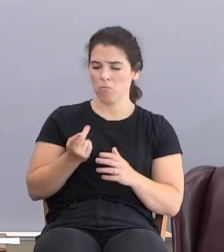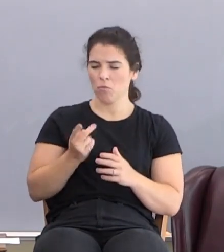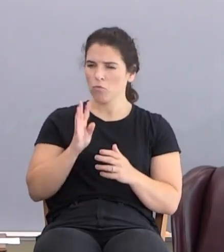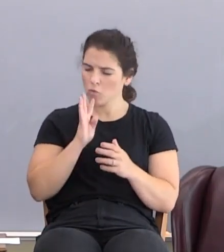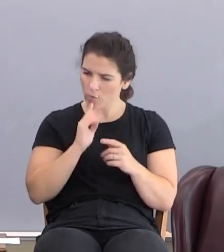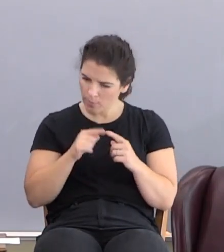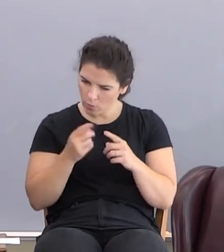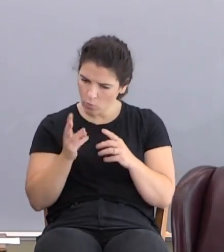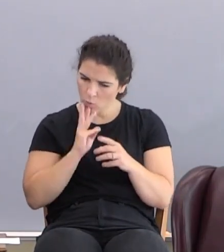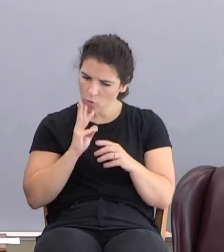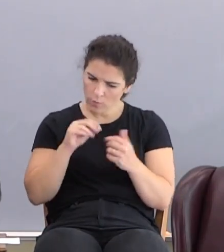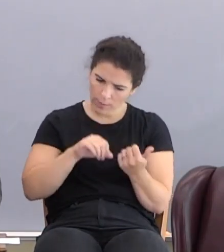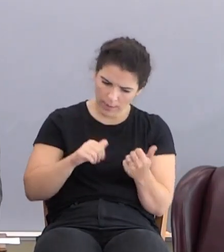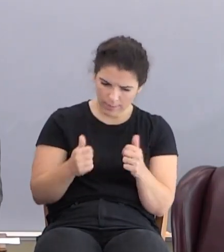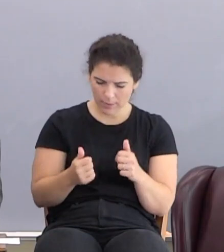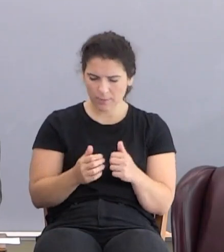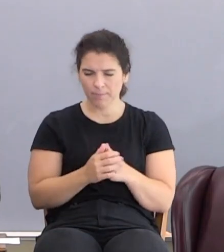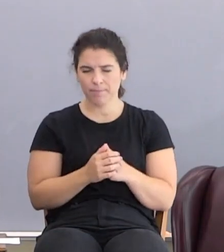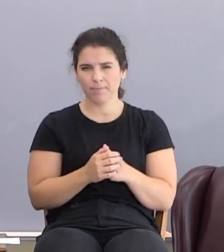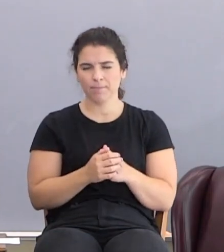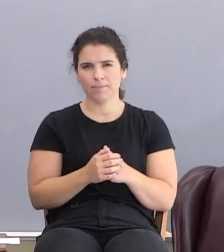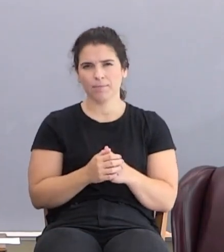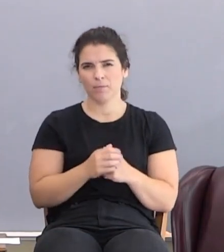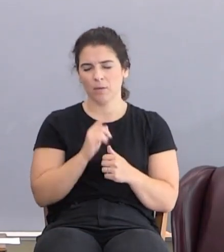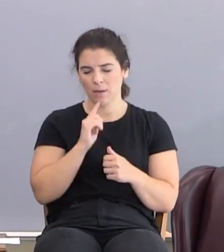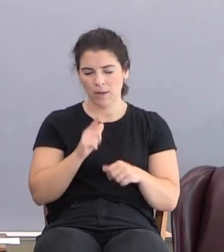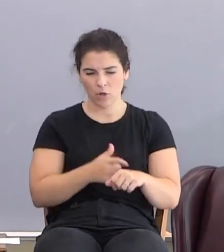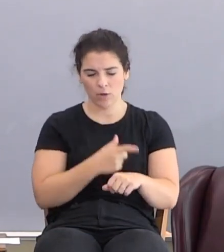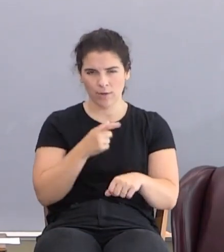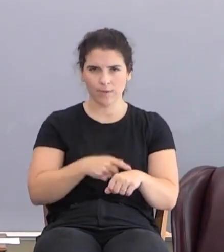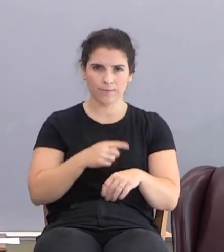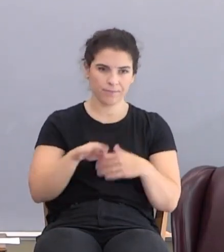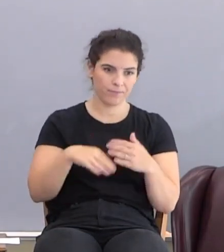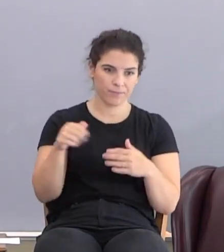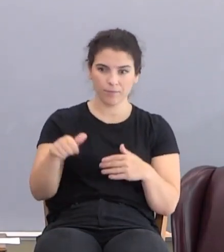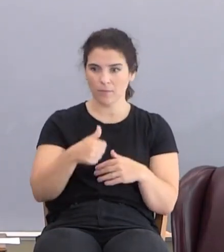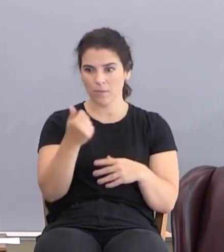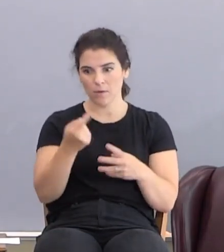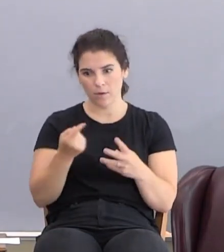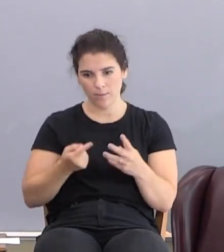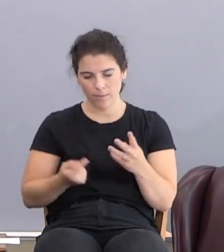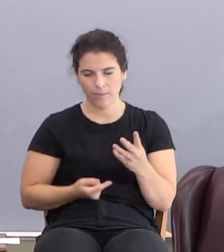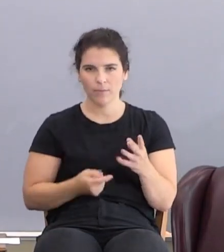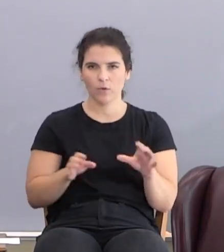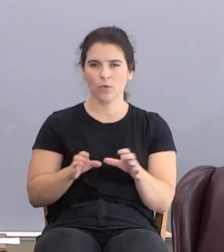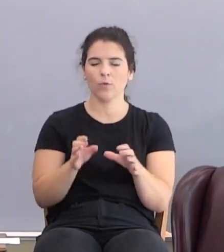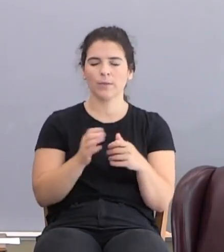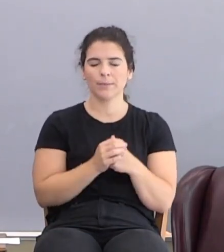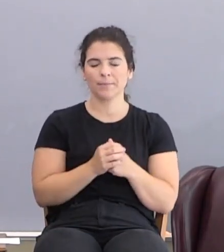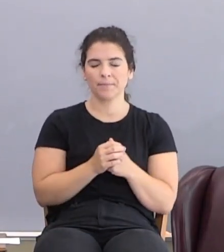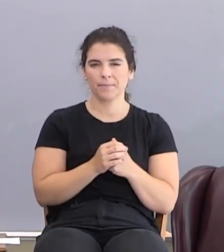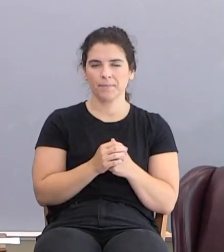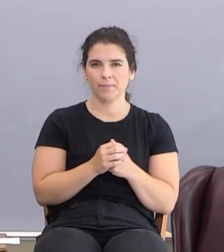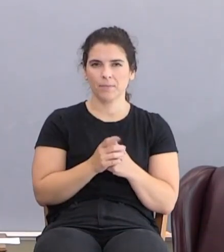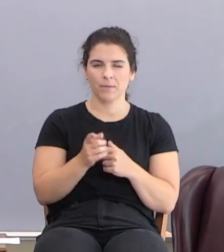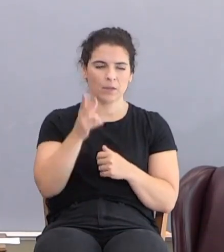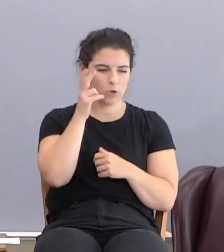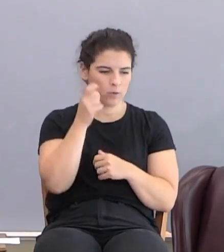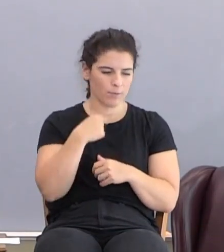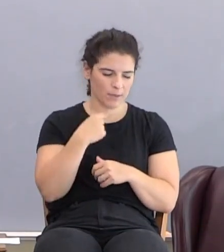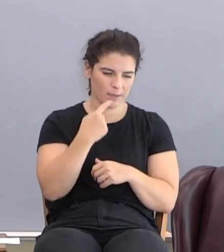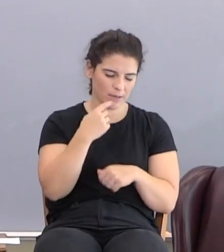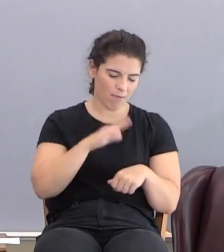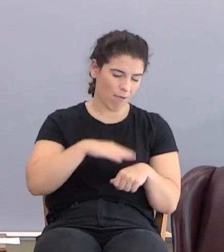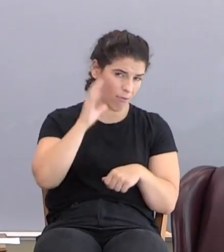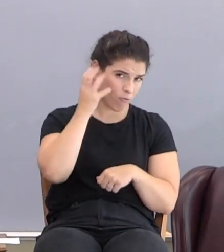water baptism. Well, it didn't take long we were talking about all the other things that they're doing. And he had heard me say